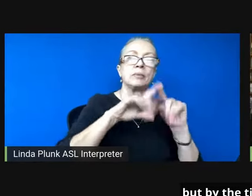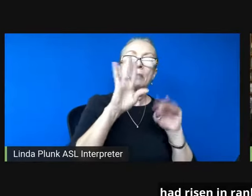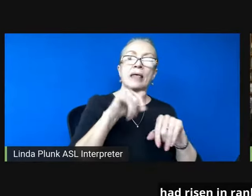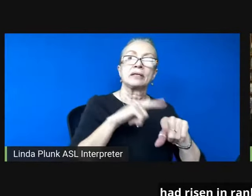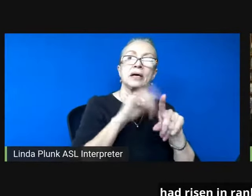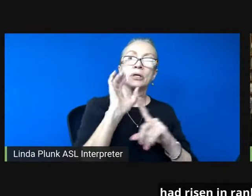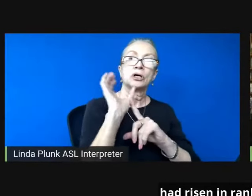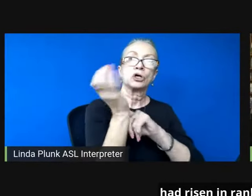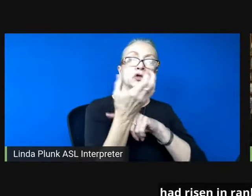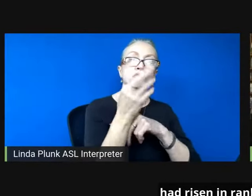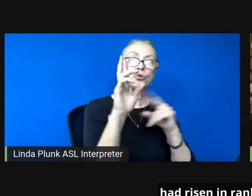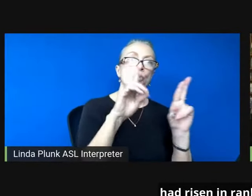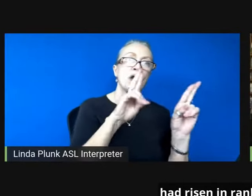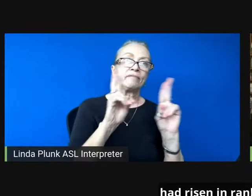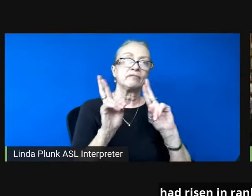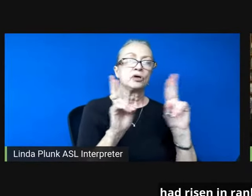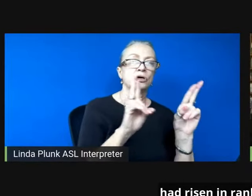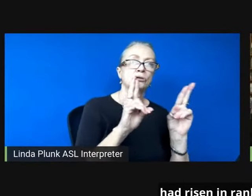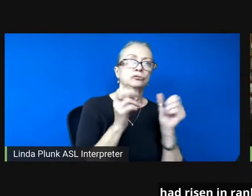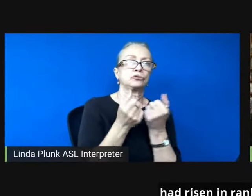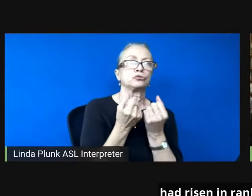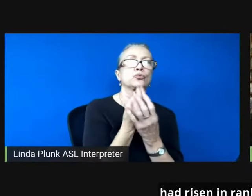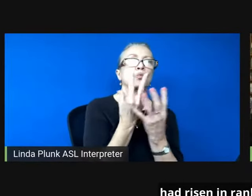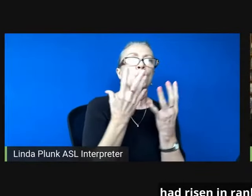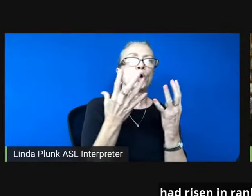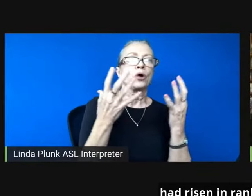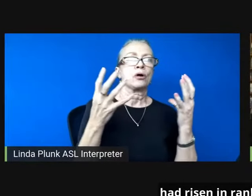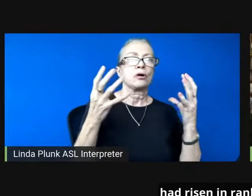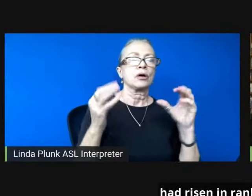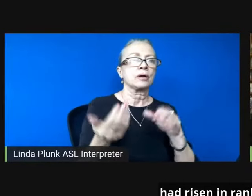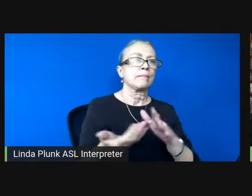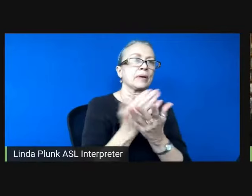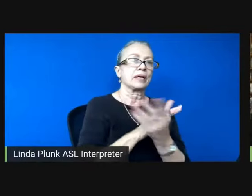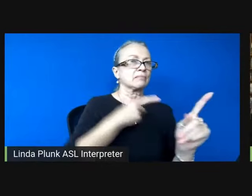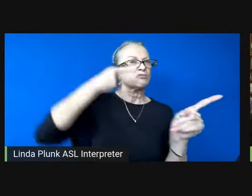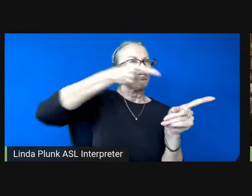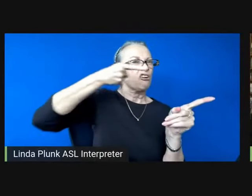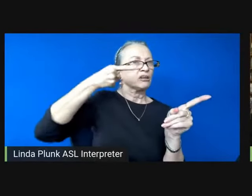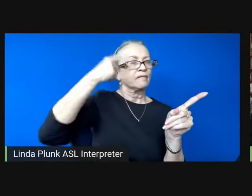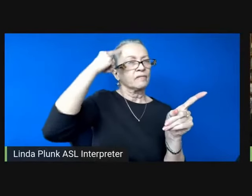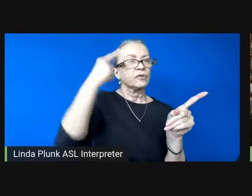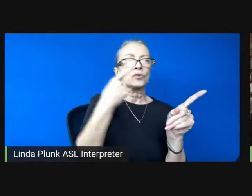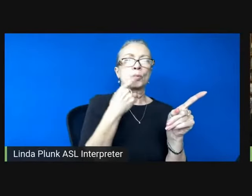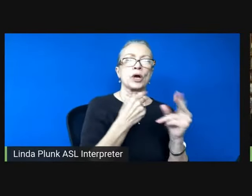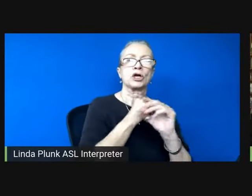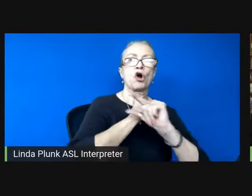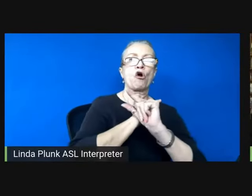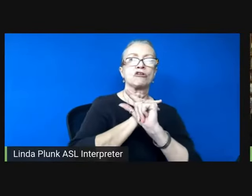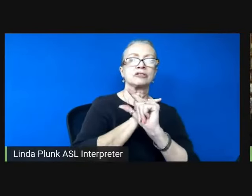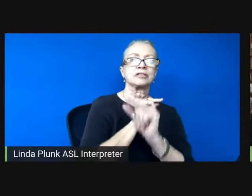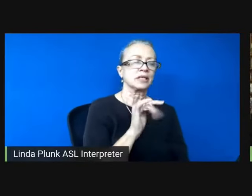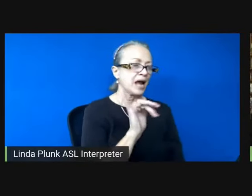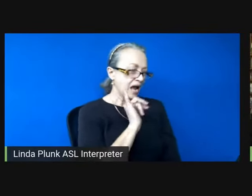had risen in rank and become a target of the Red Guards I see a woman who